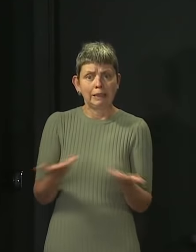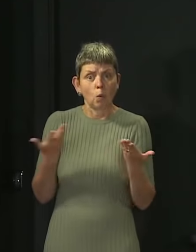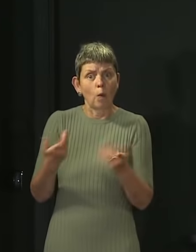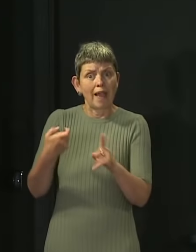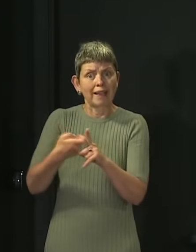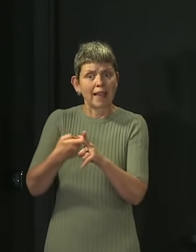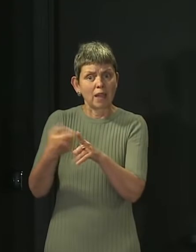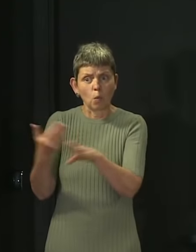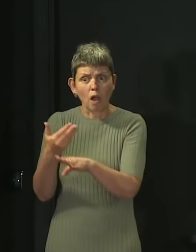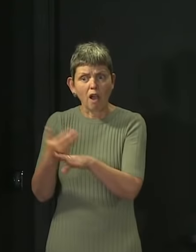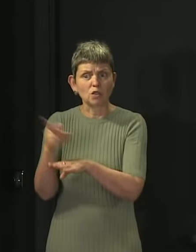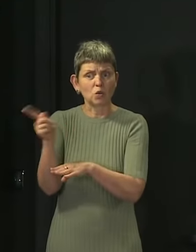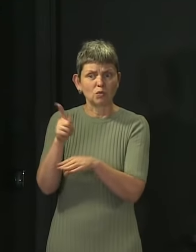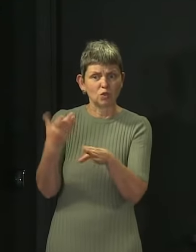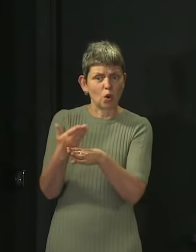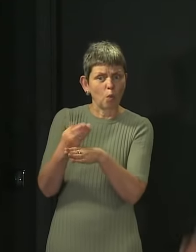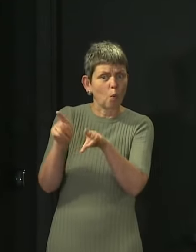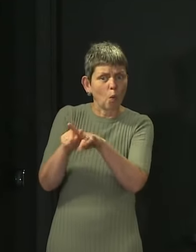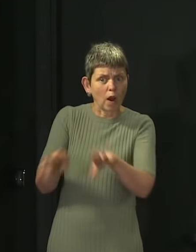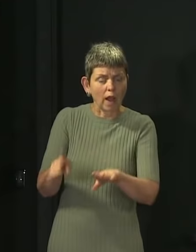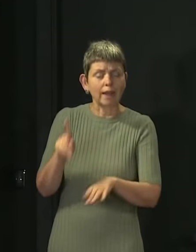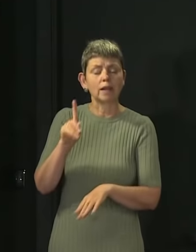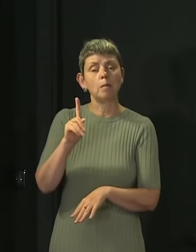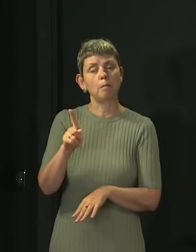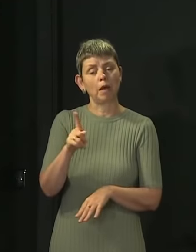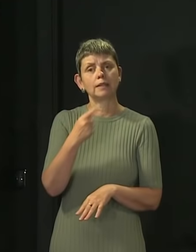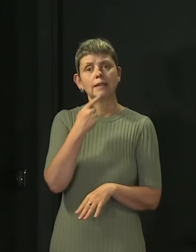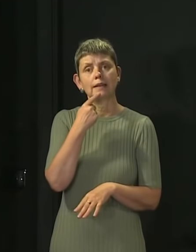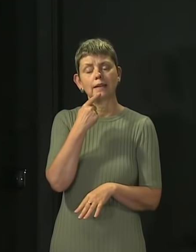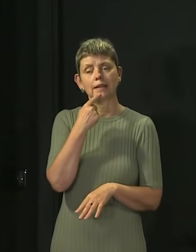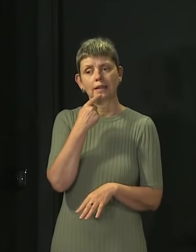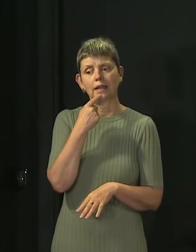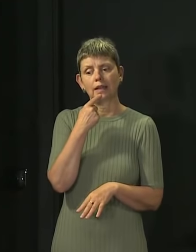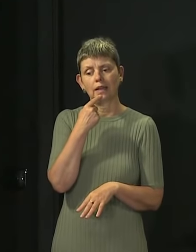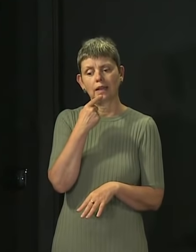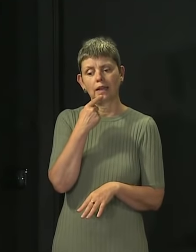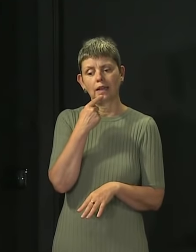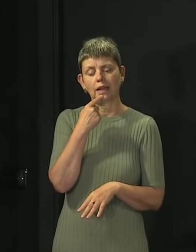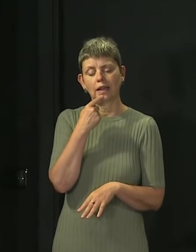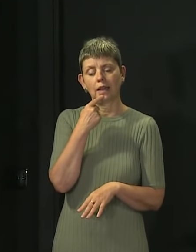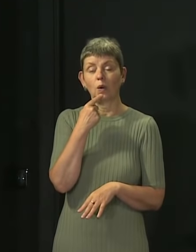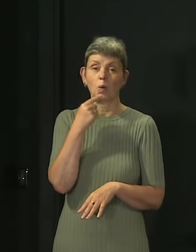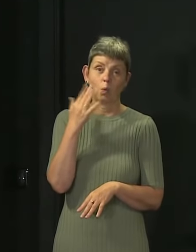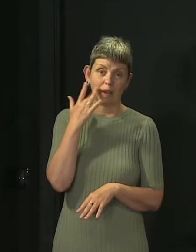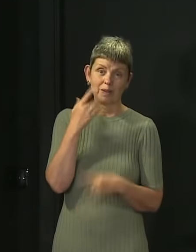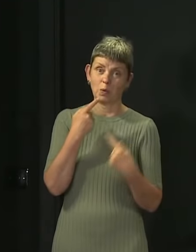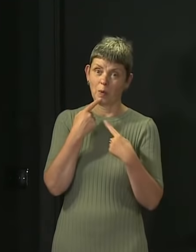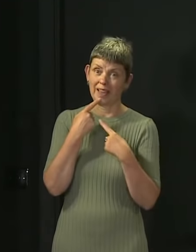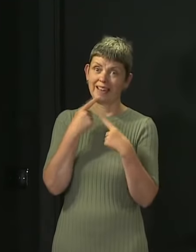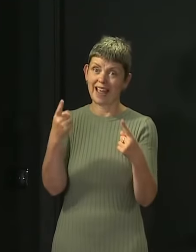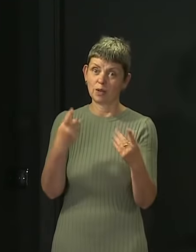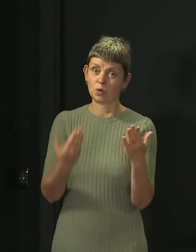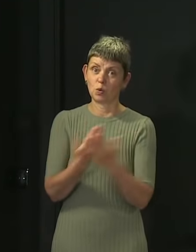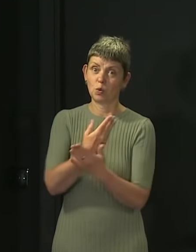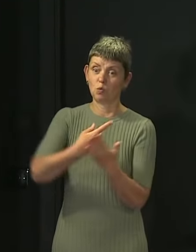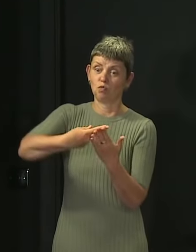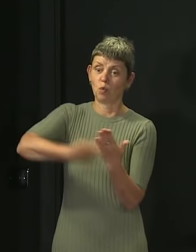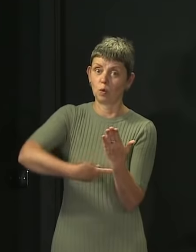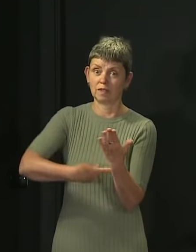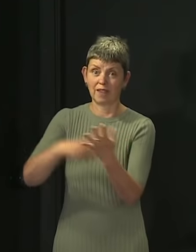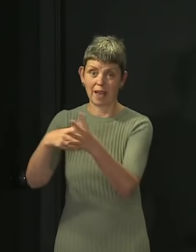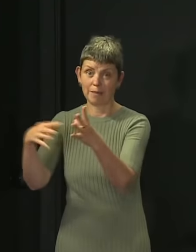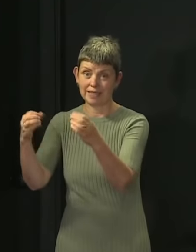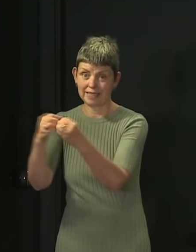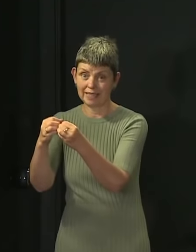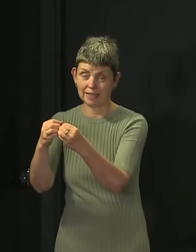and I don't know what the nature of her job is. But as I said, the day we regrettably announced the measures in Aberdeen, businesses